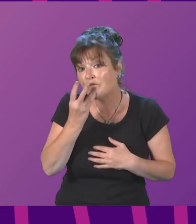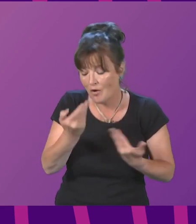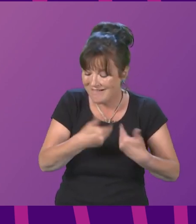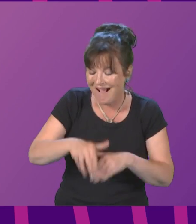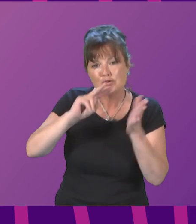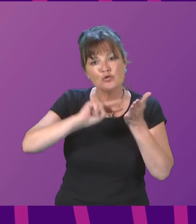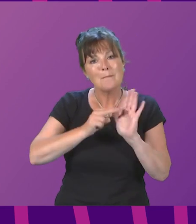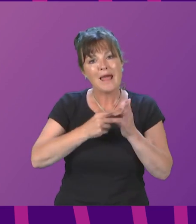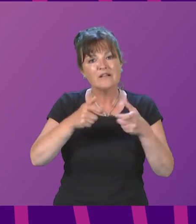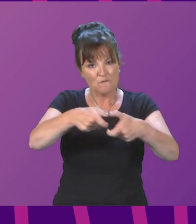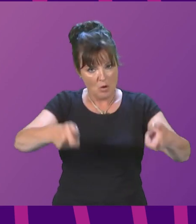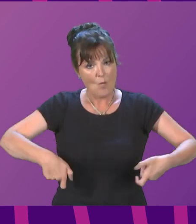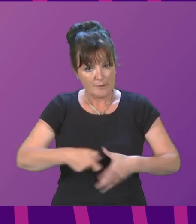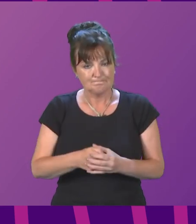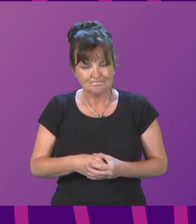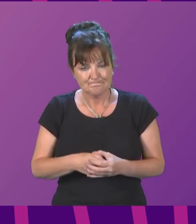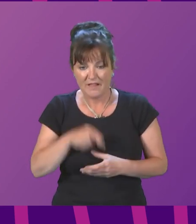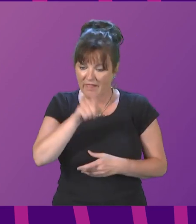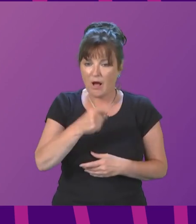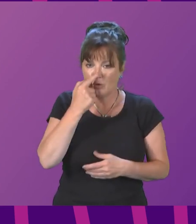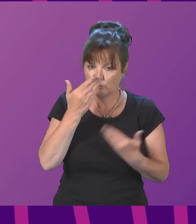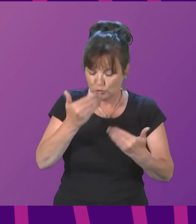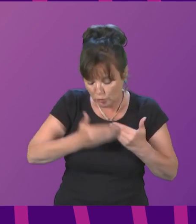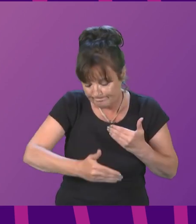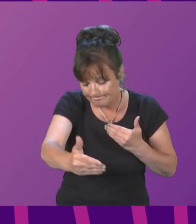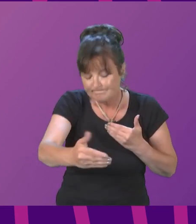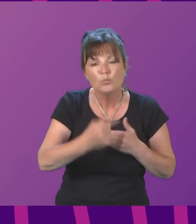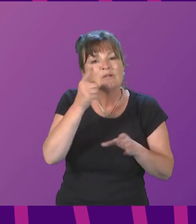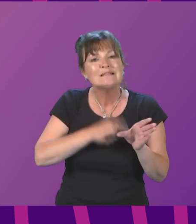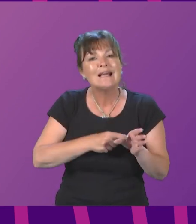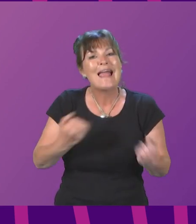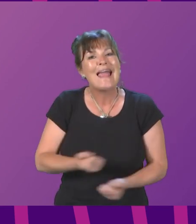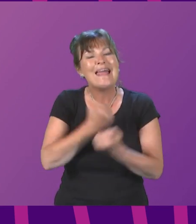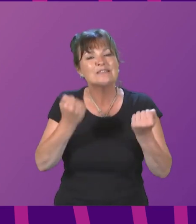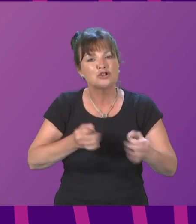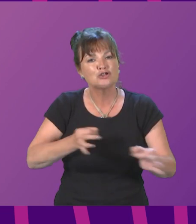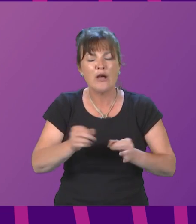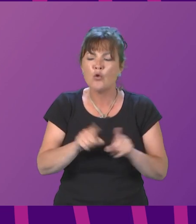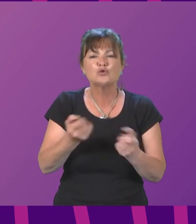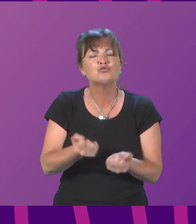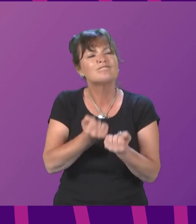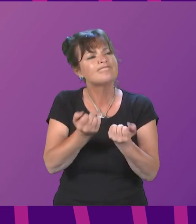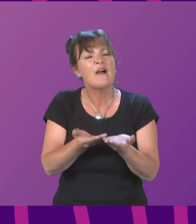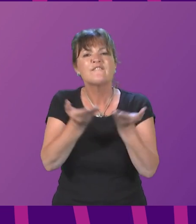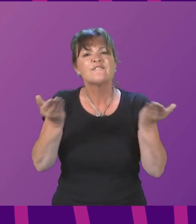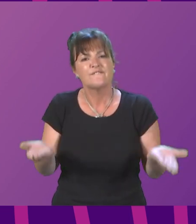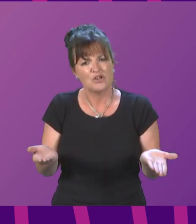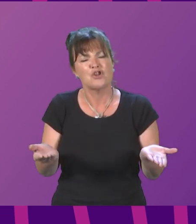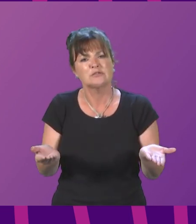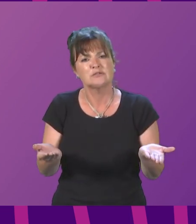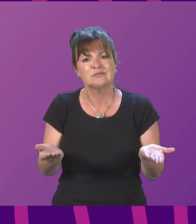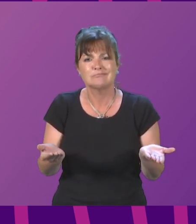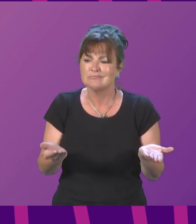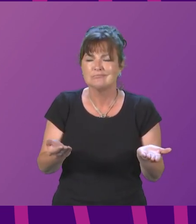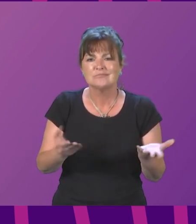renewable energy projects. In the year ahead, we will publish an energy strategy and a just transition plan to guide our path to net zero.